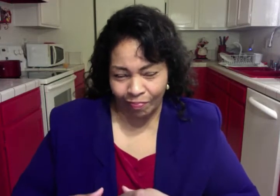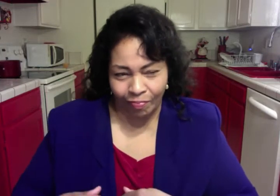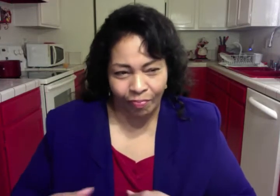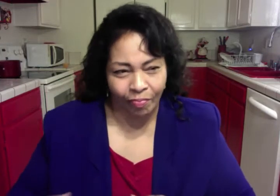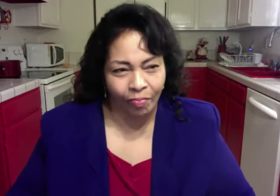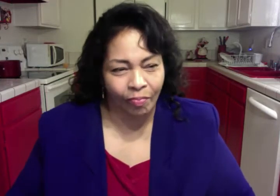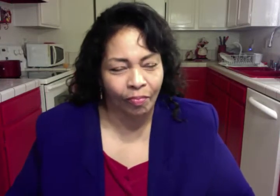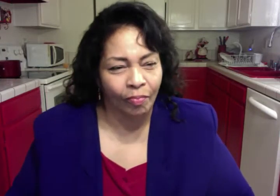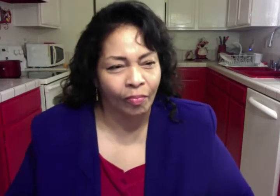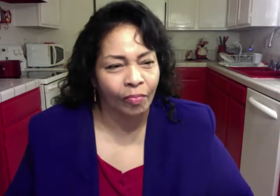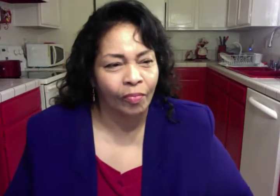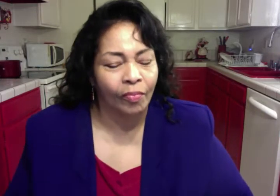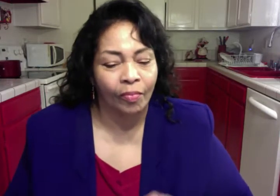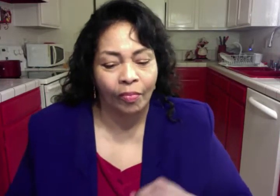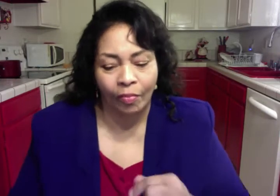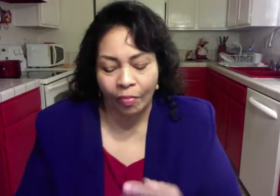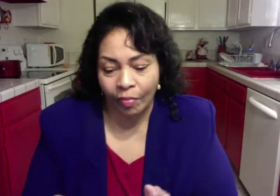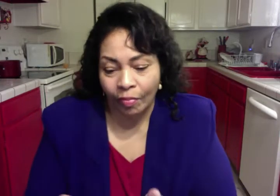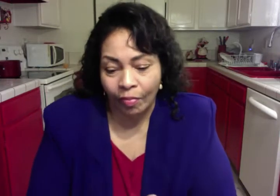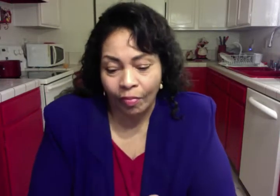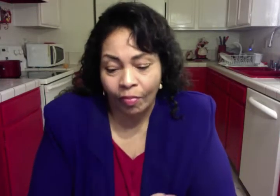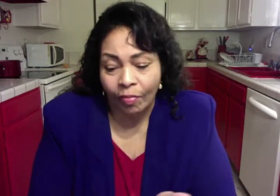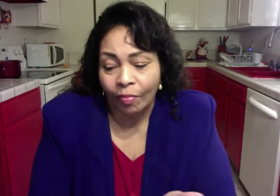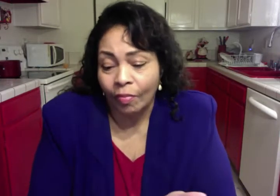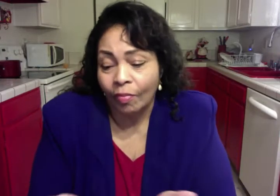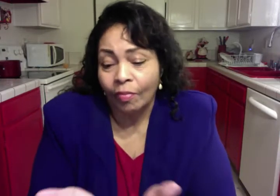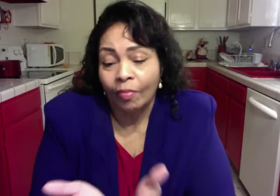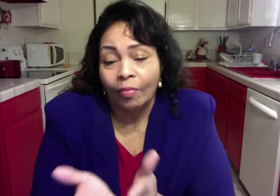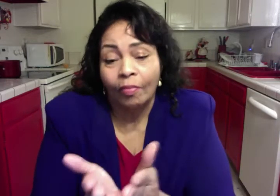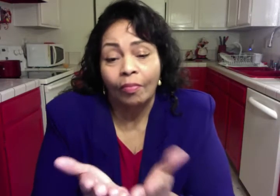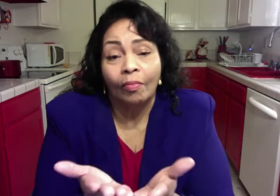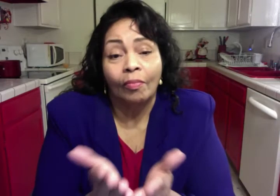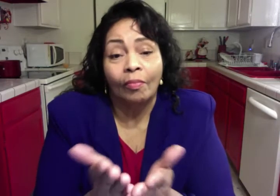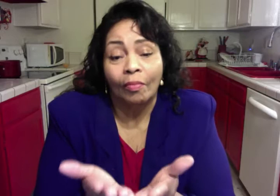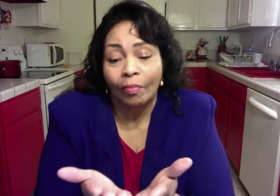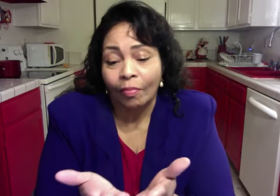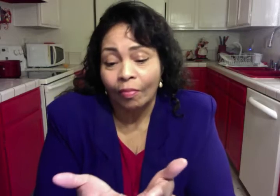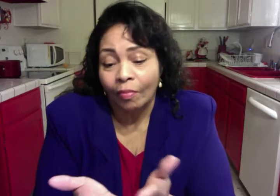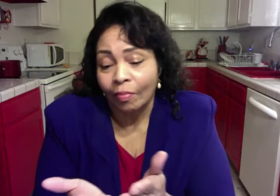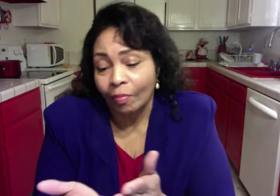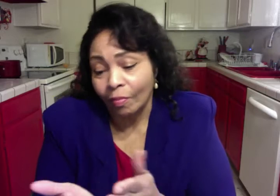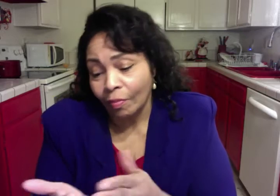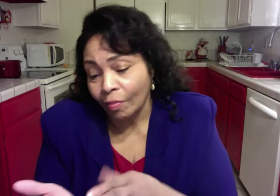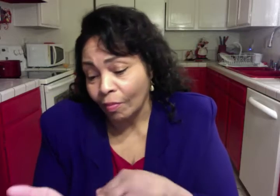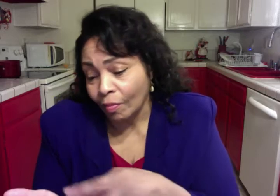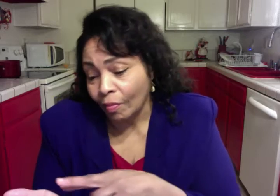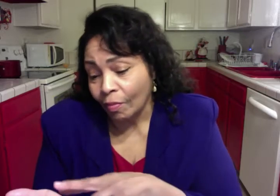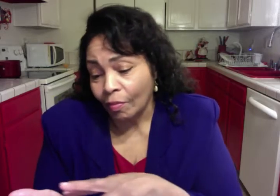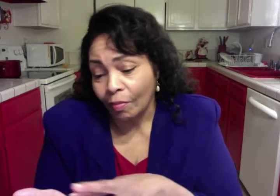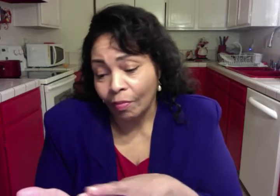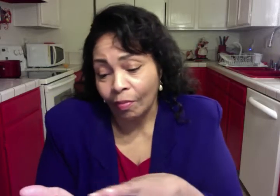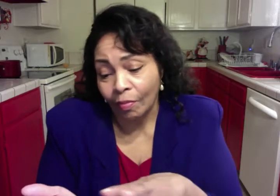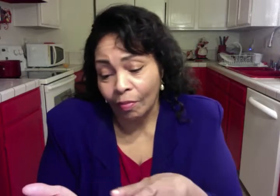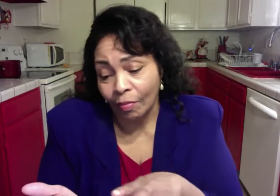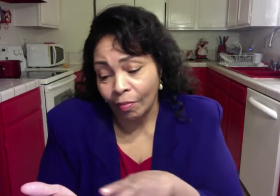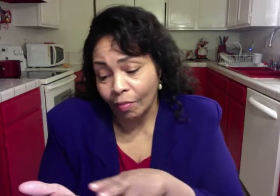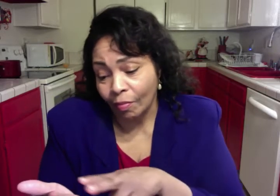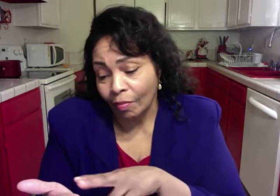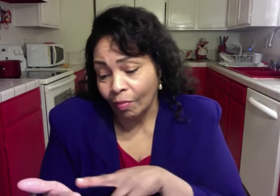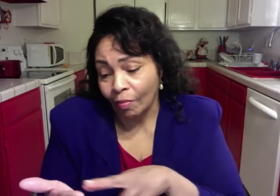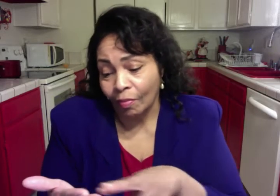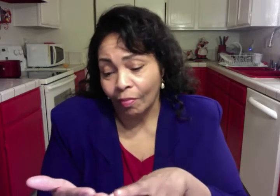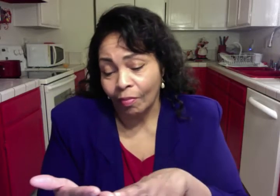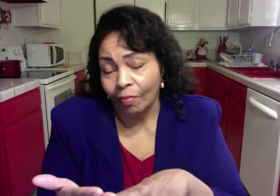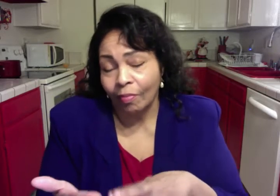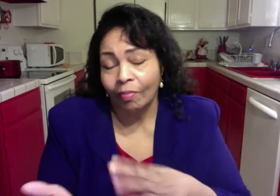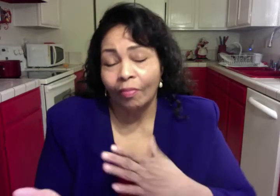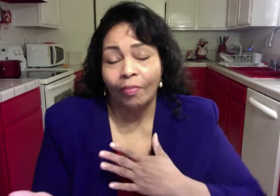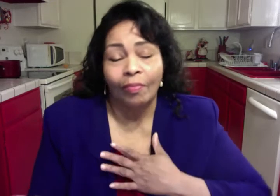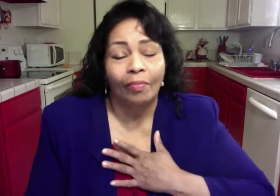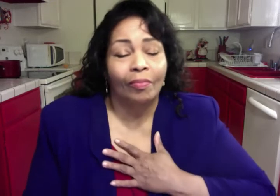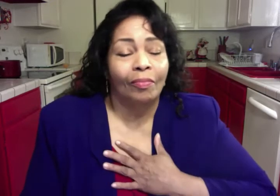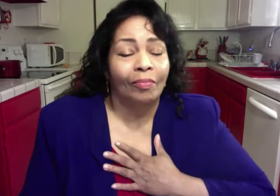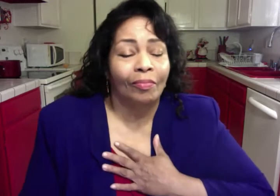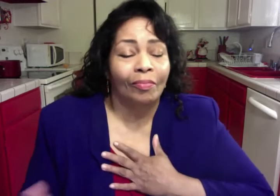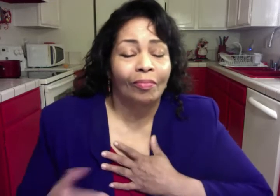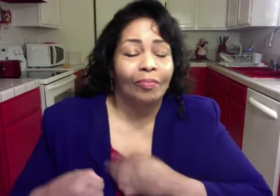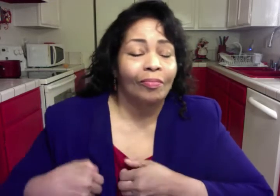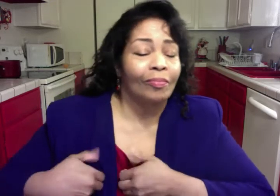And the valentine heart that she keeps by with the room, was given to her by the men